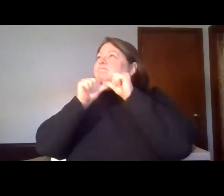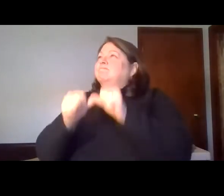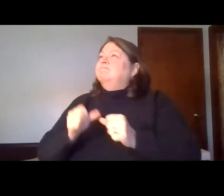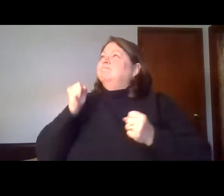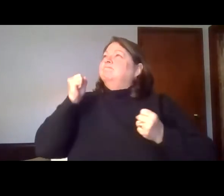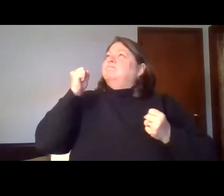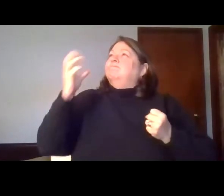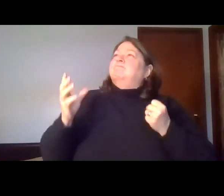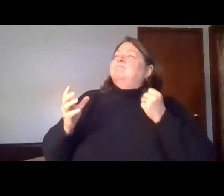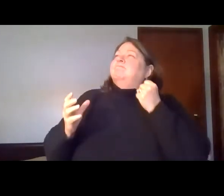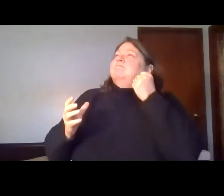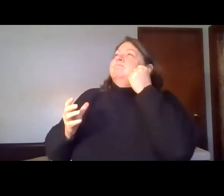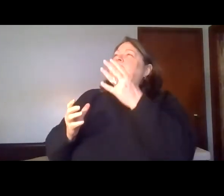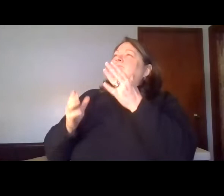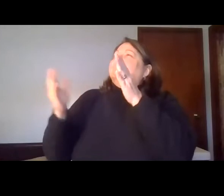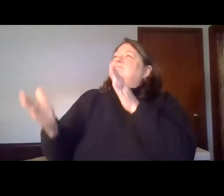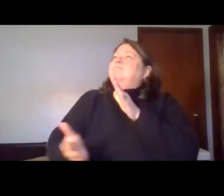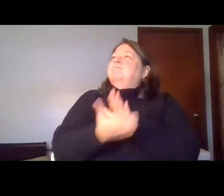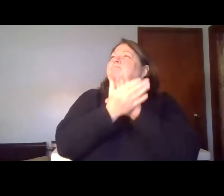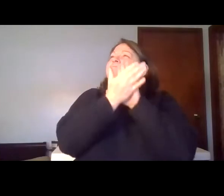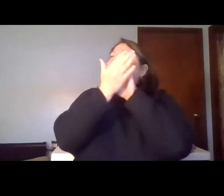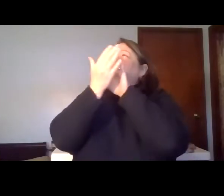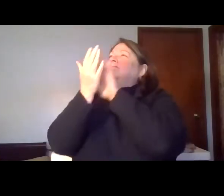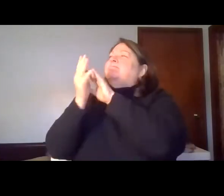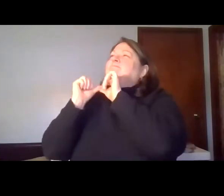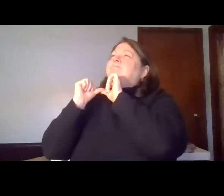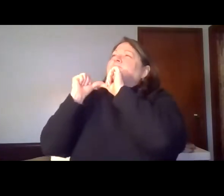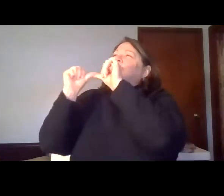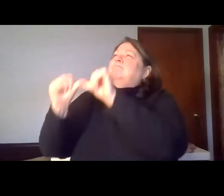name.